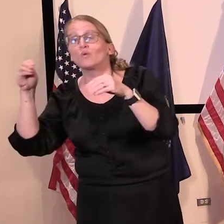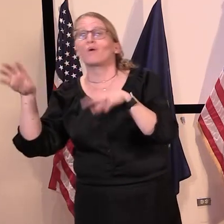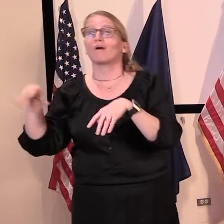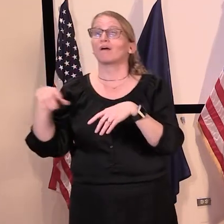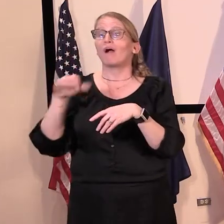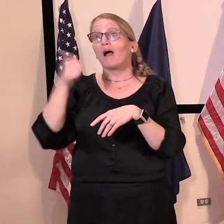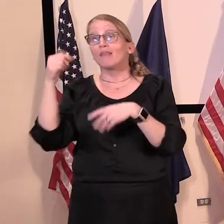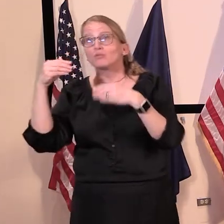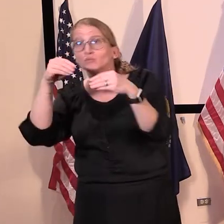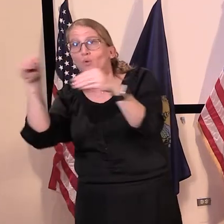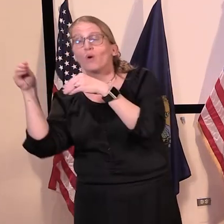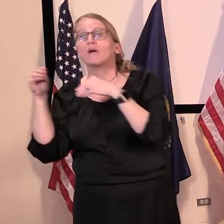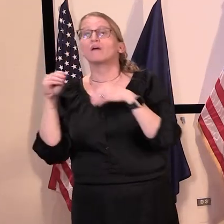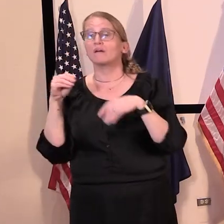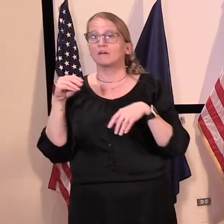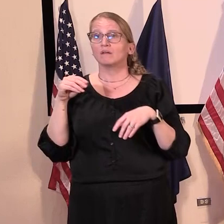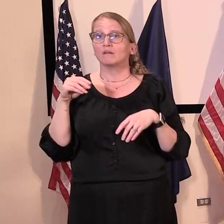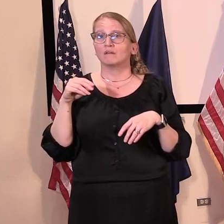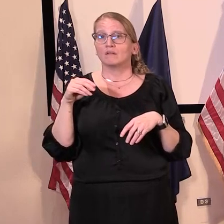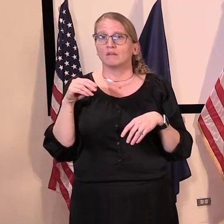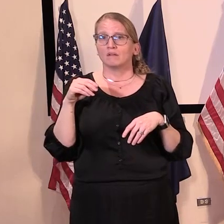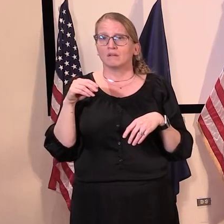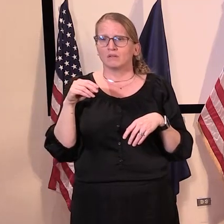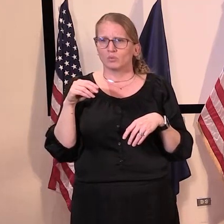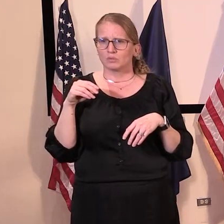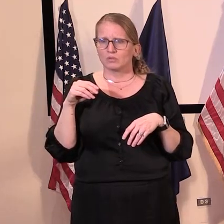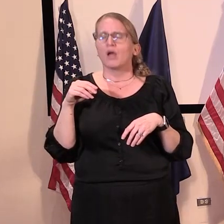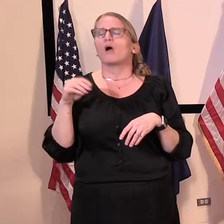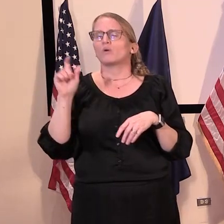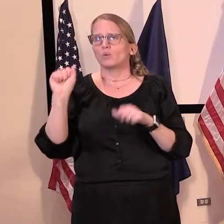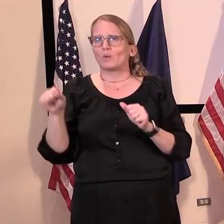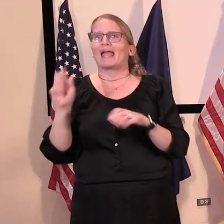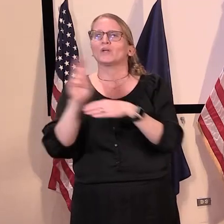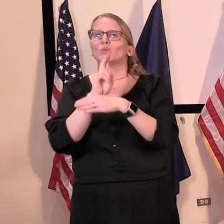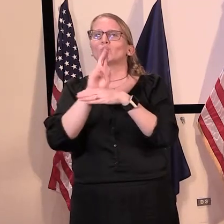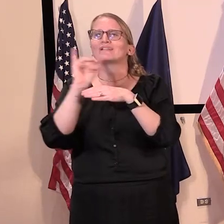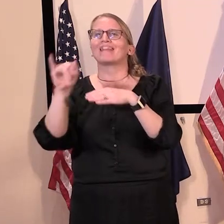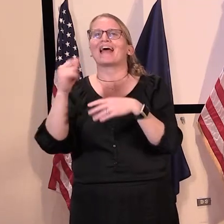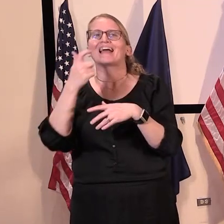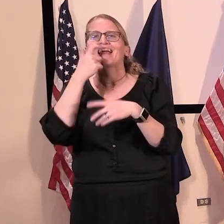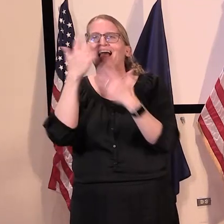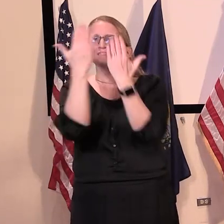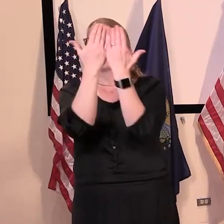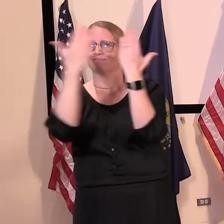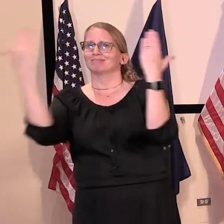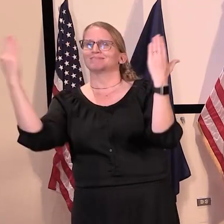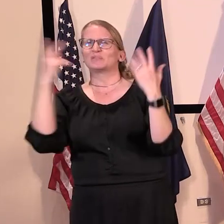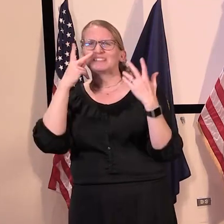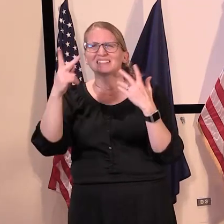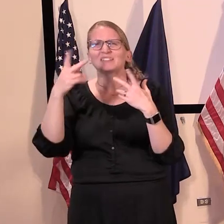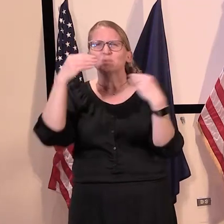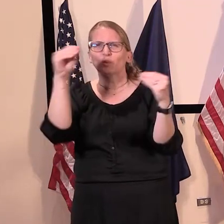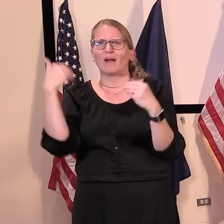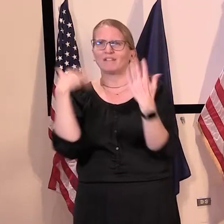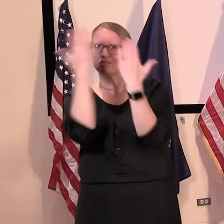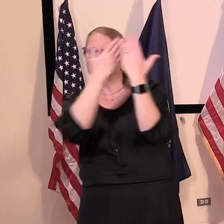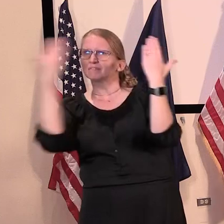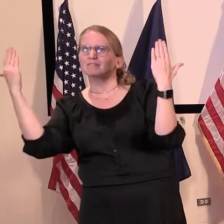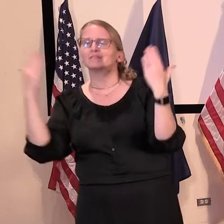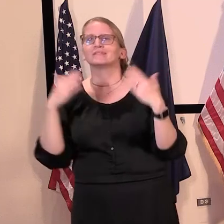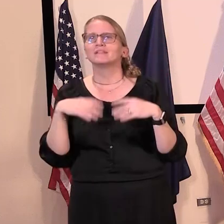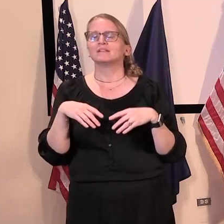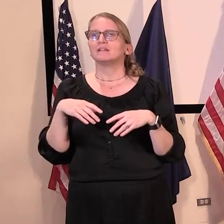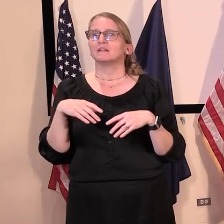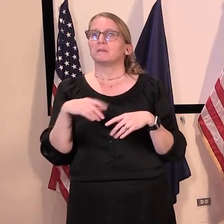utilize, uh, Lexan, uh, if they've already set it up, a sneeze guard of, of sorts. Uh, but all other employees, must be